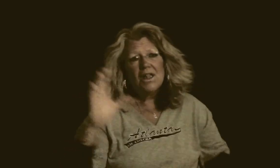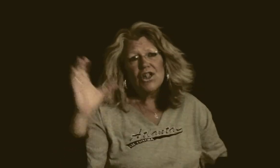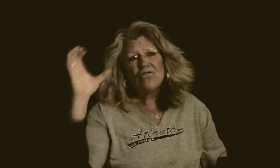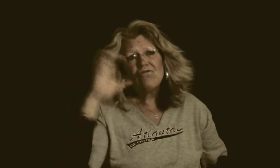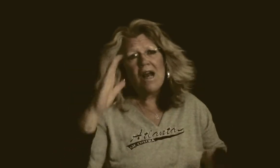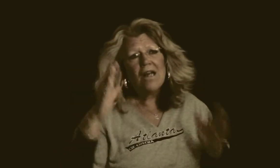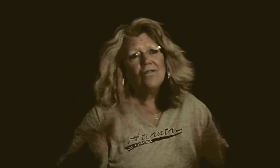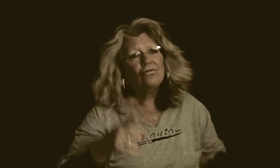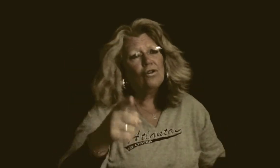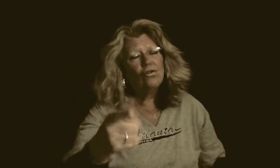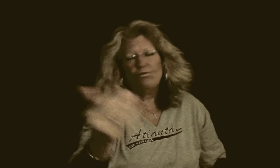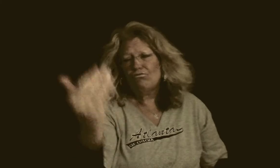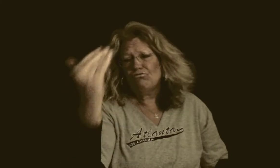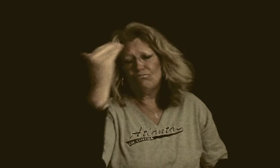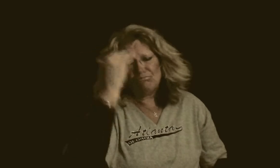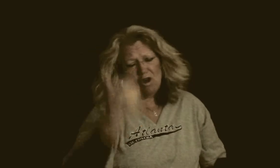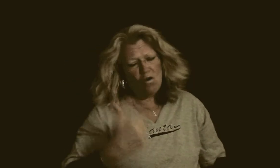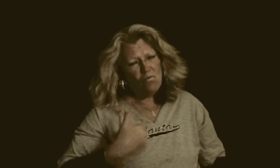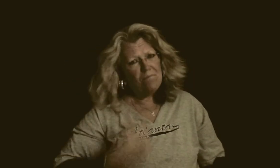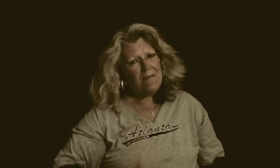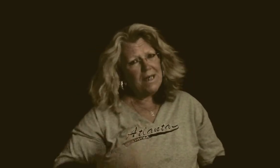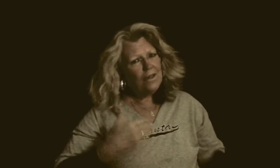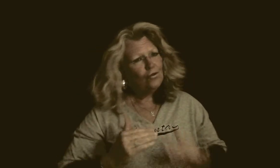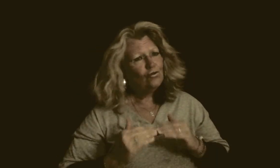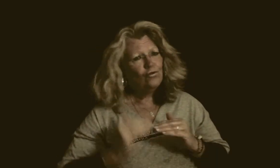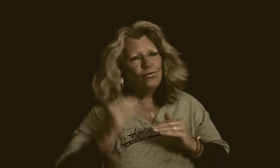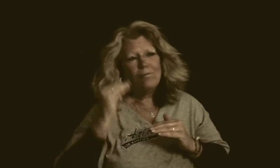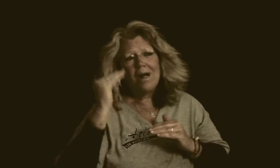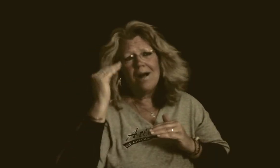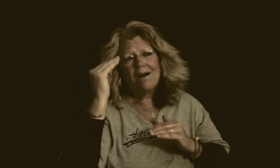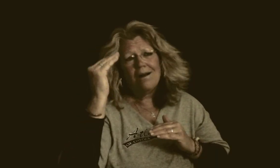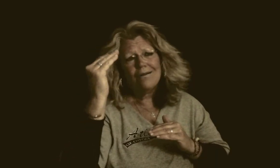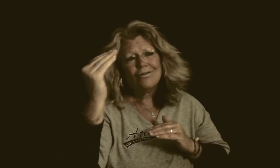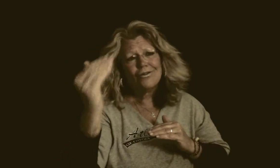Stranger, you know me too much